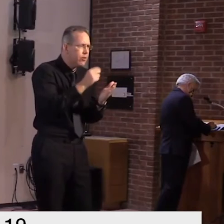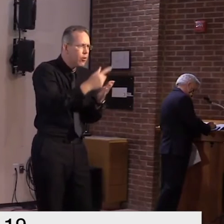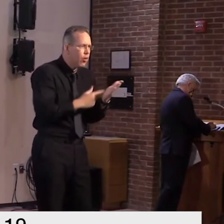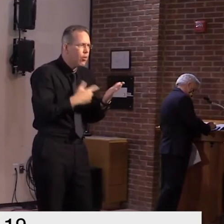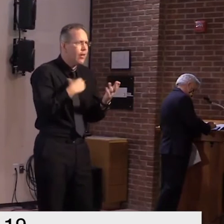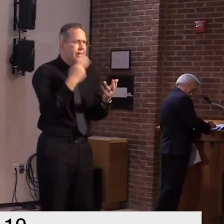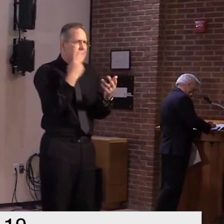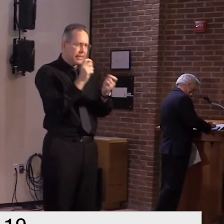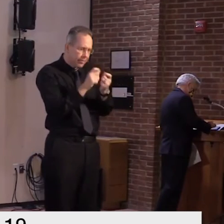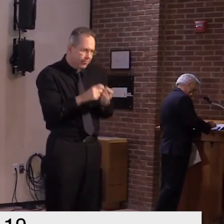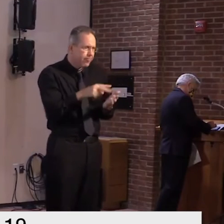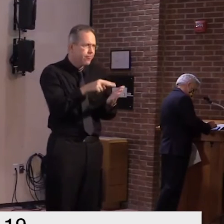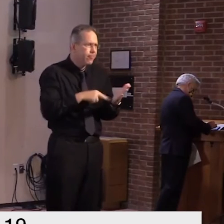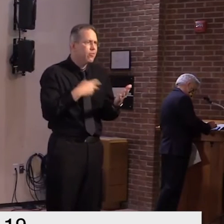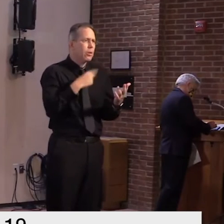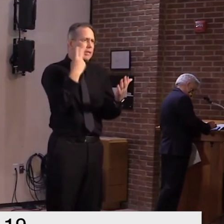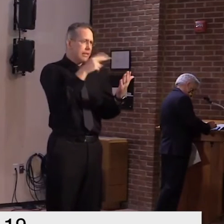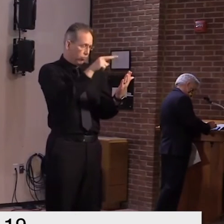arrived yet either